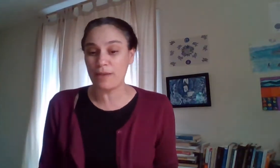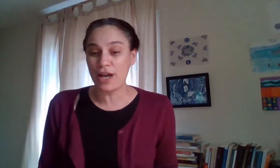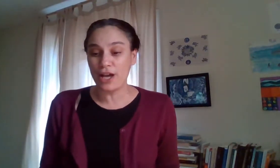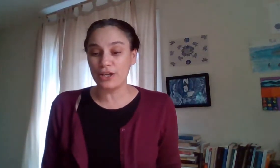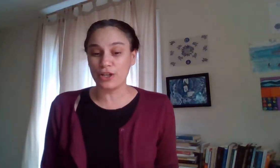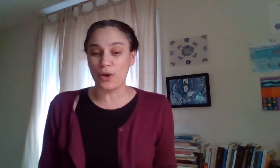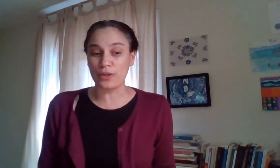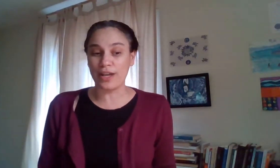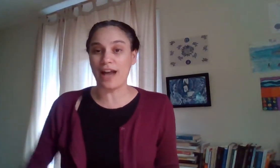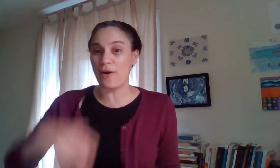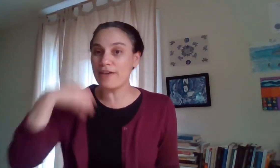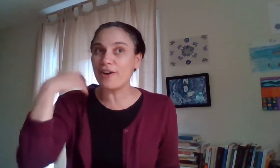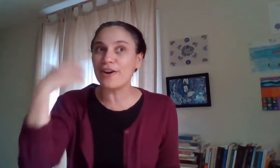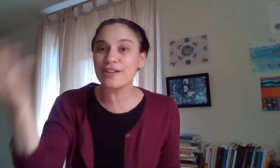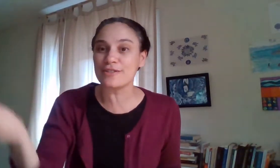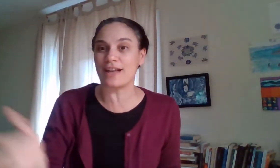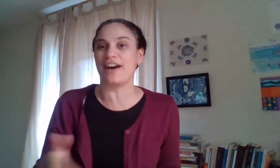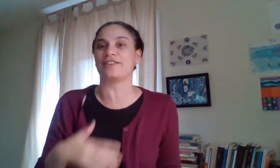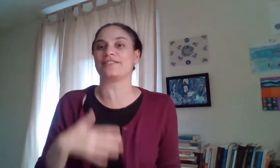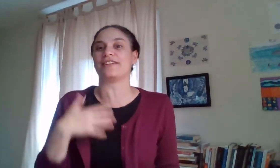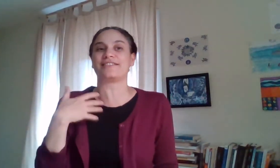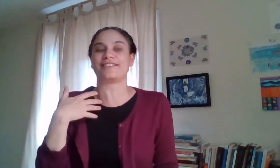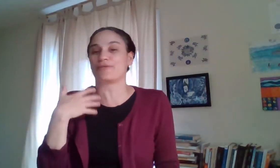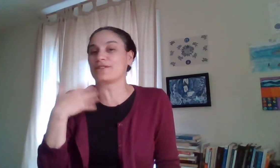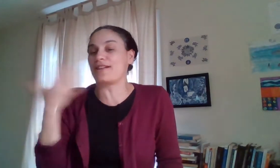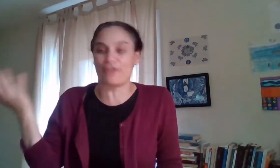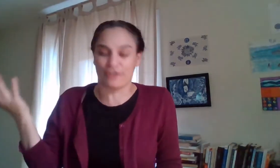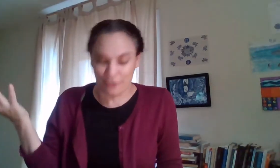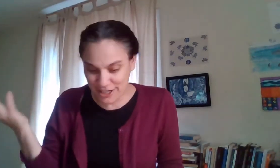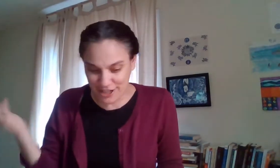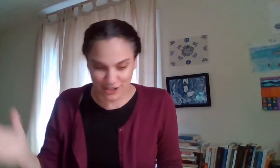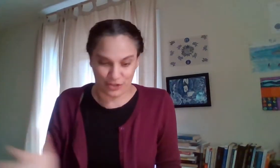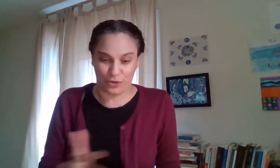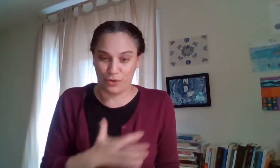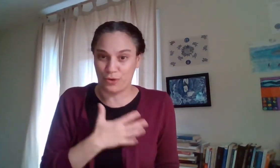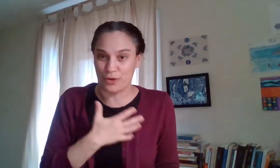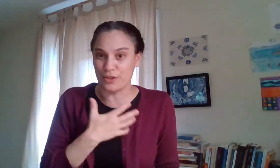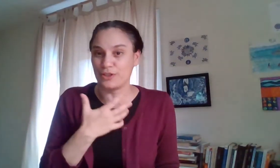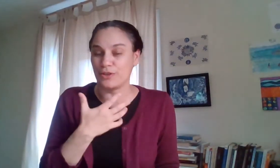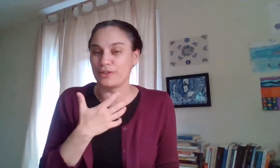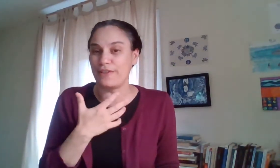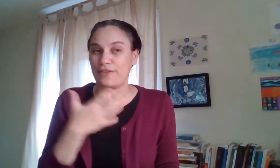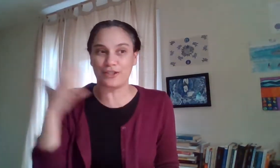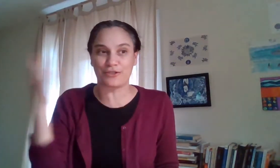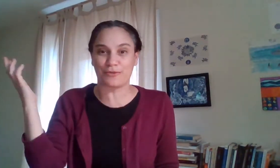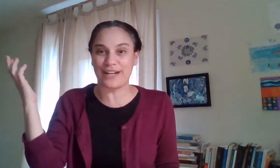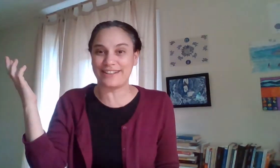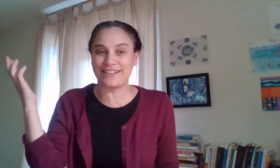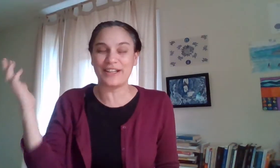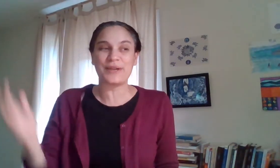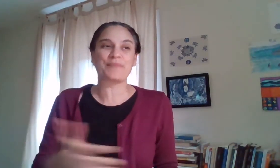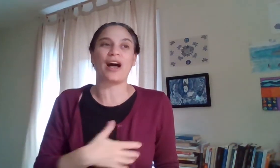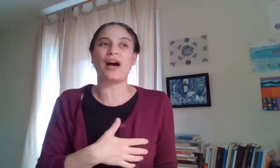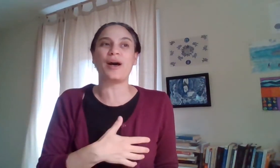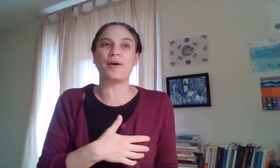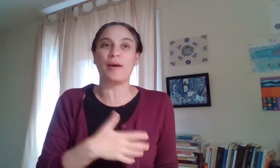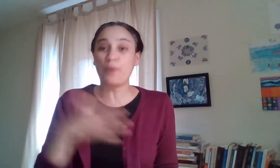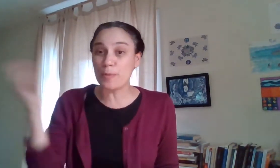you know they now have articles out that they were stuck on for years or you know they finished writing uh a book